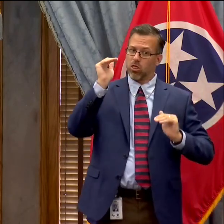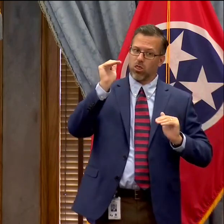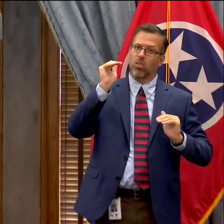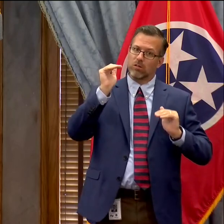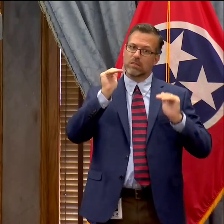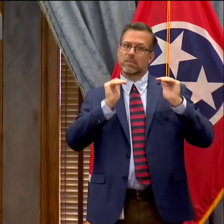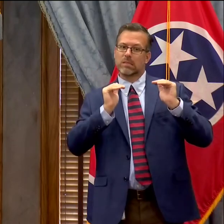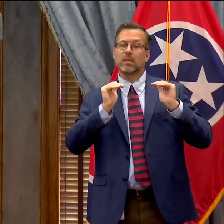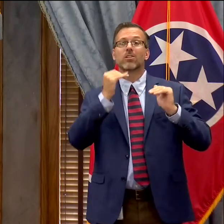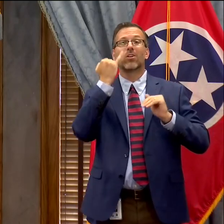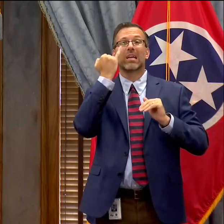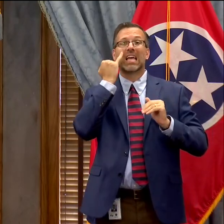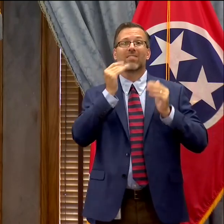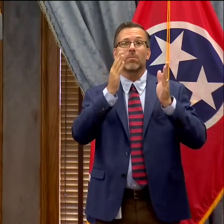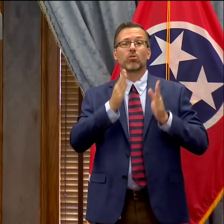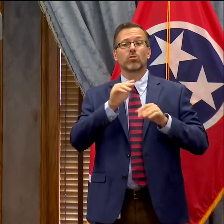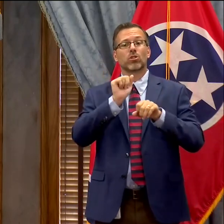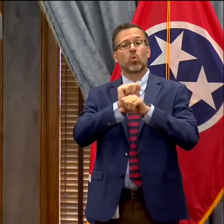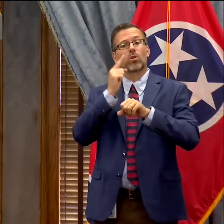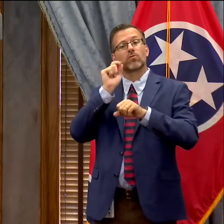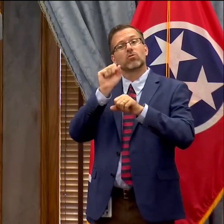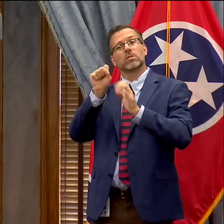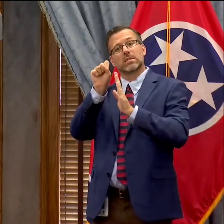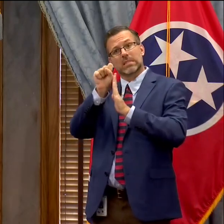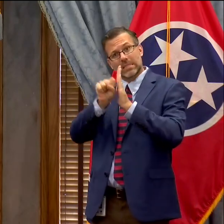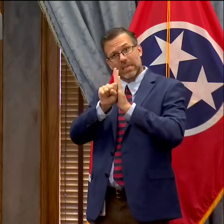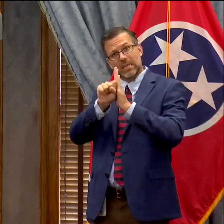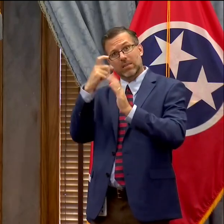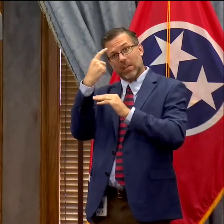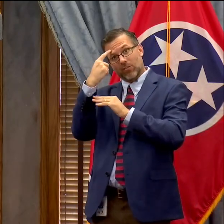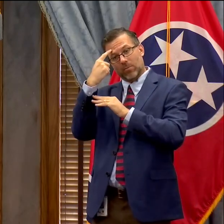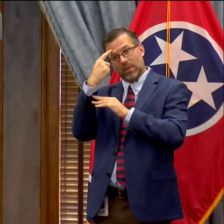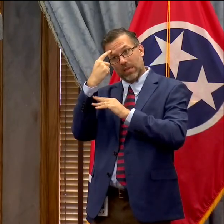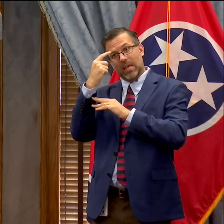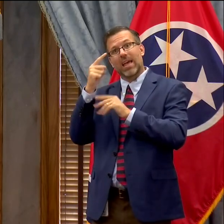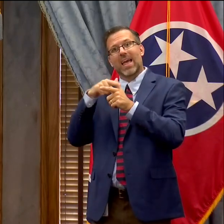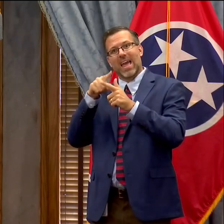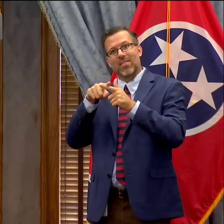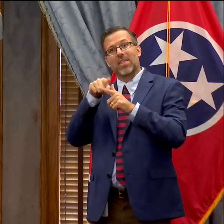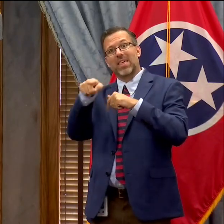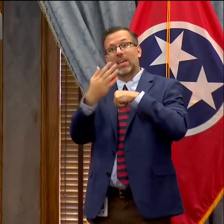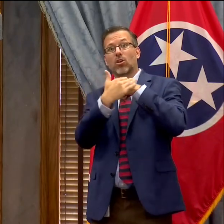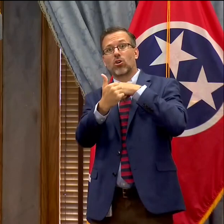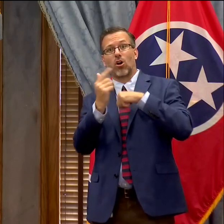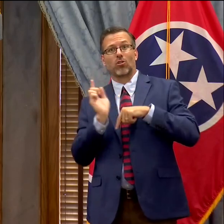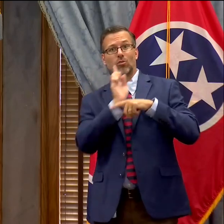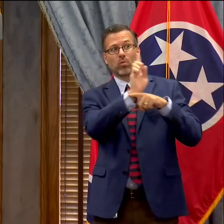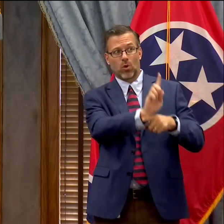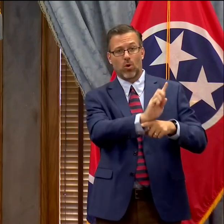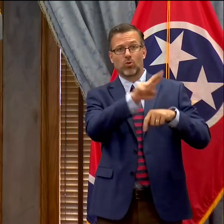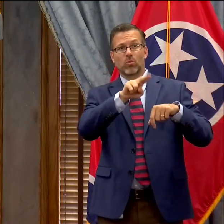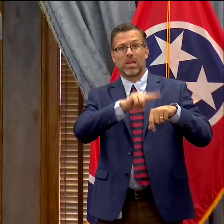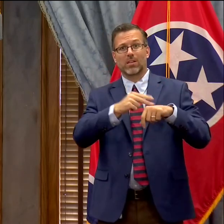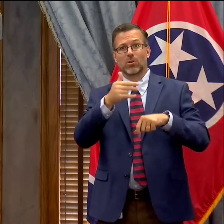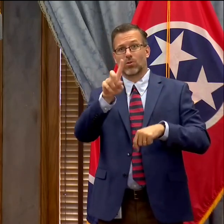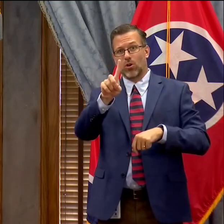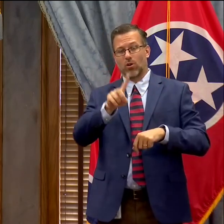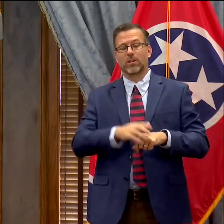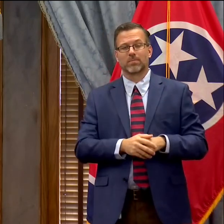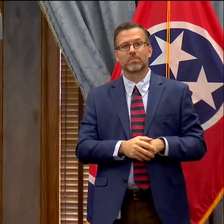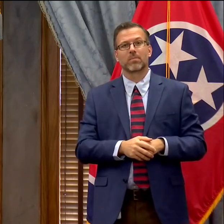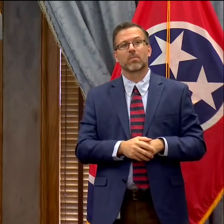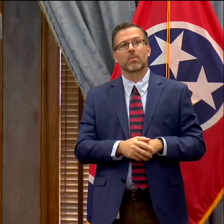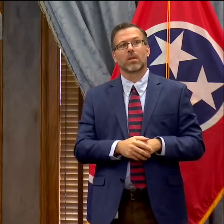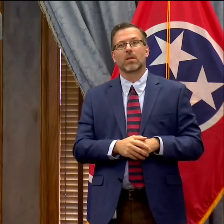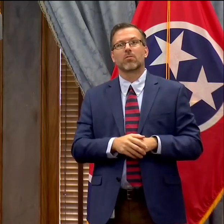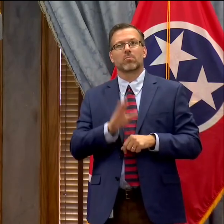in active duty do not face financial hardship, so I'm proud to sign that bill, and General Holmes is here to make comments